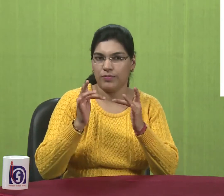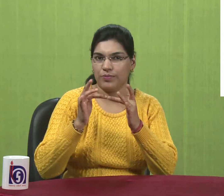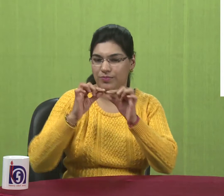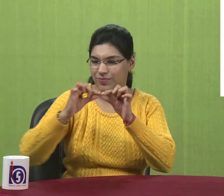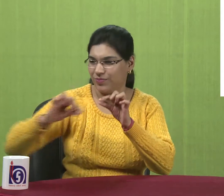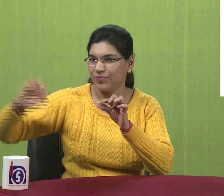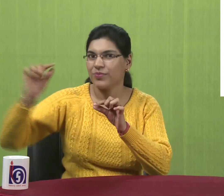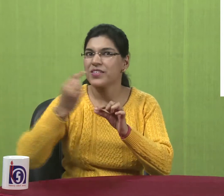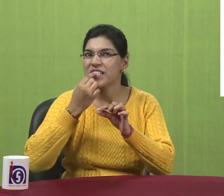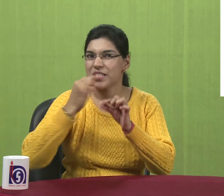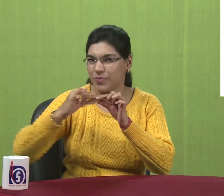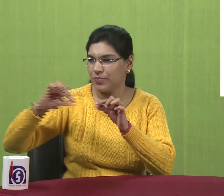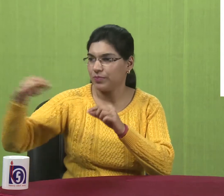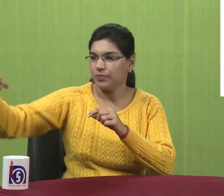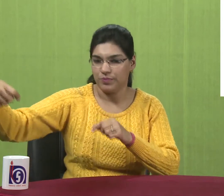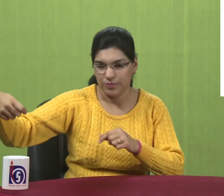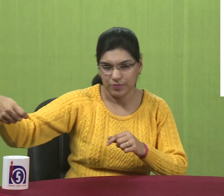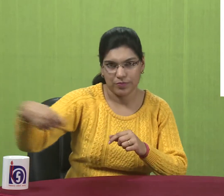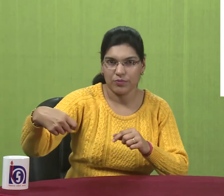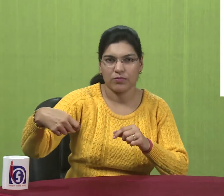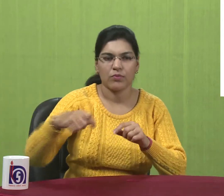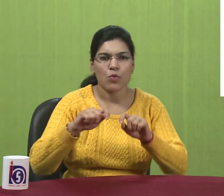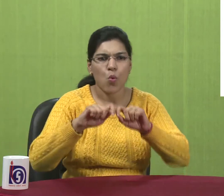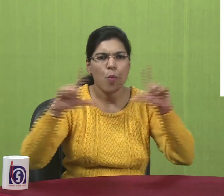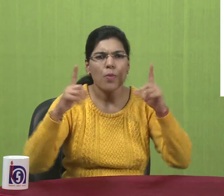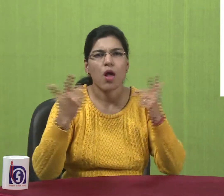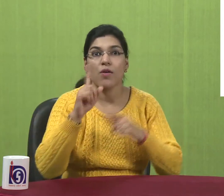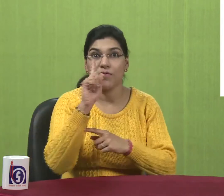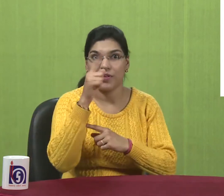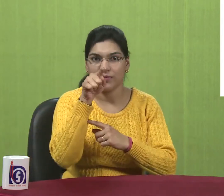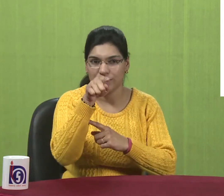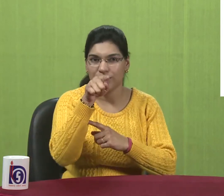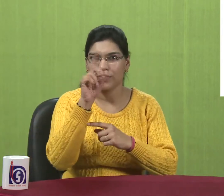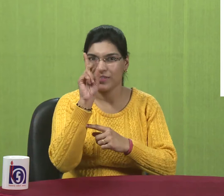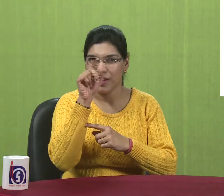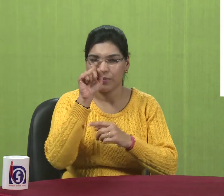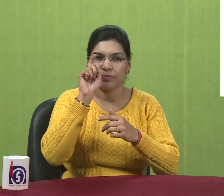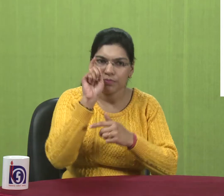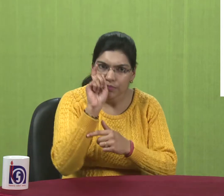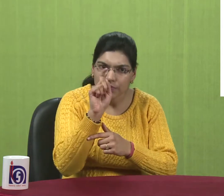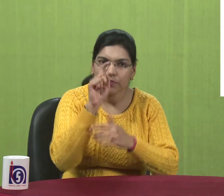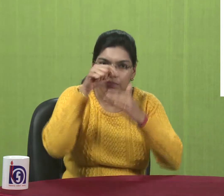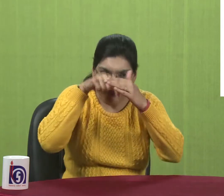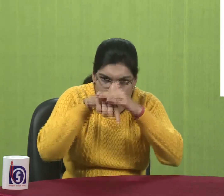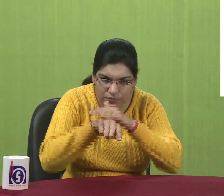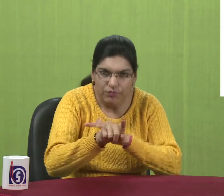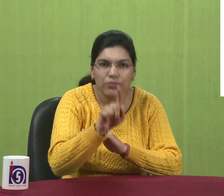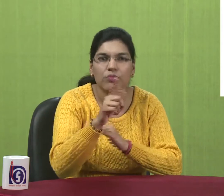by connecting a USB wire. And you